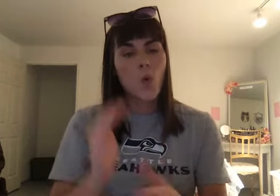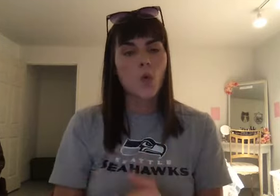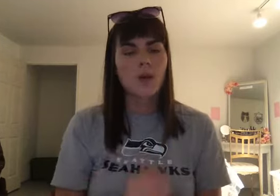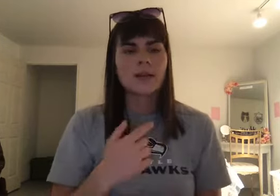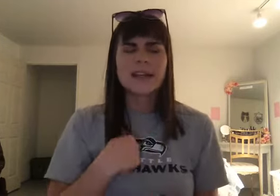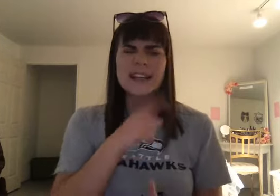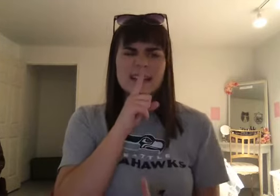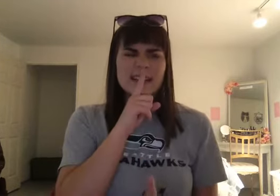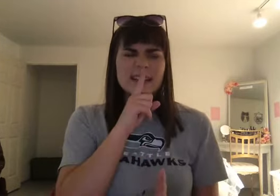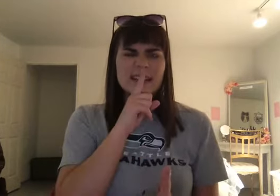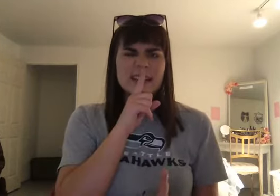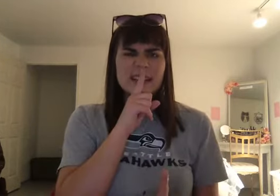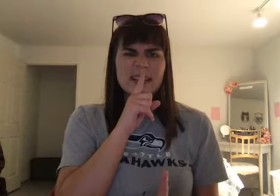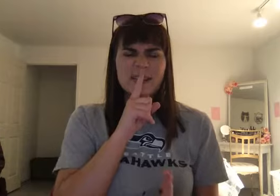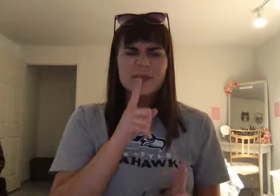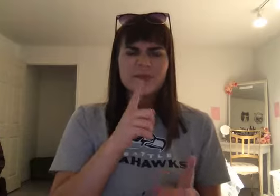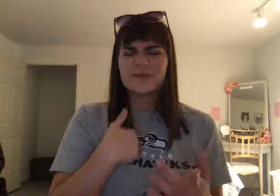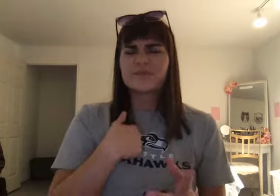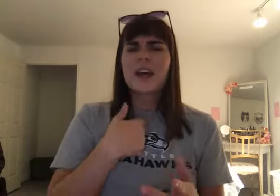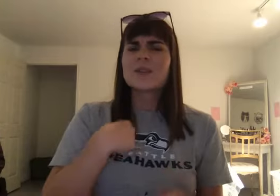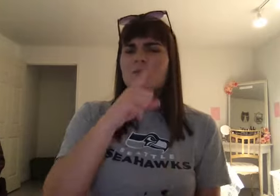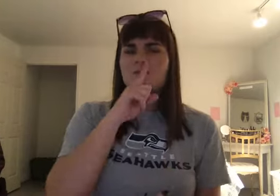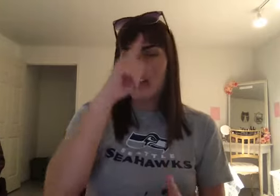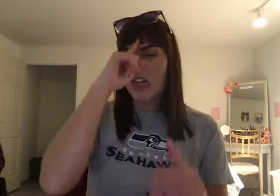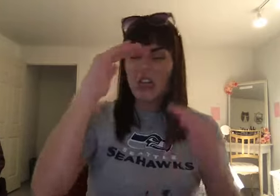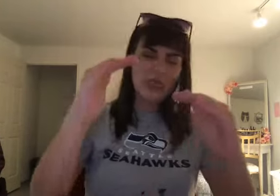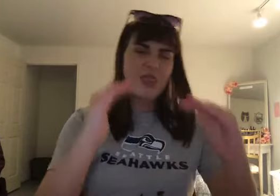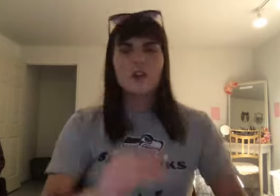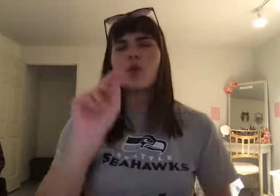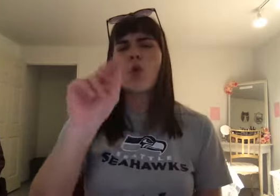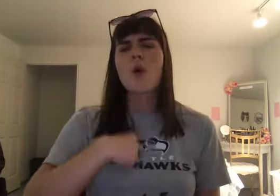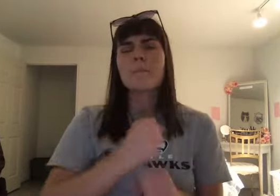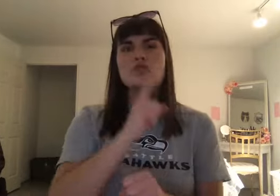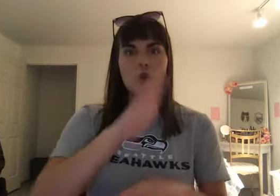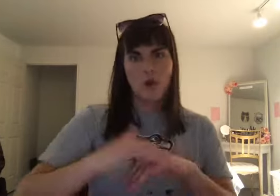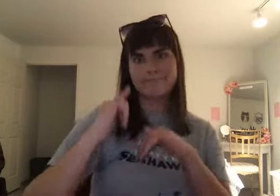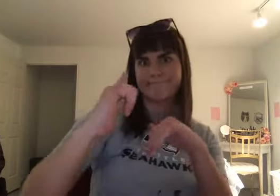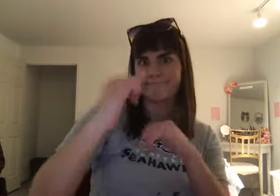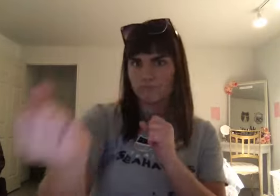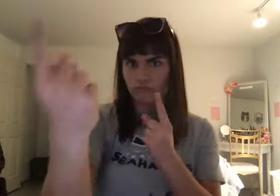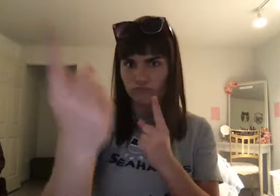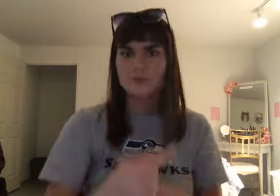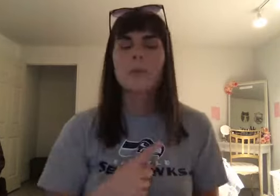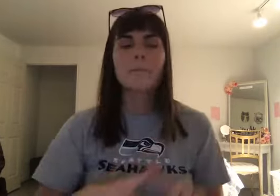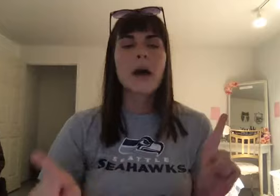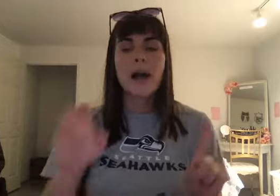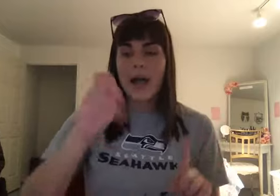To. Disregard. intelligence. But I just want to make sure. We're all on the same page. An empire. Is when you have. Several people. It's not just. One nation